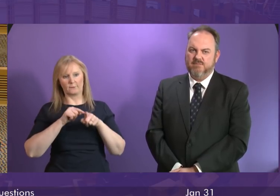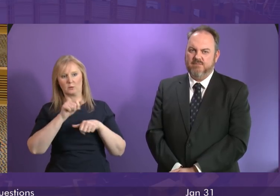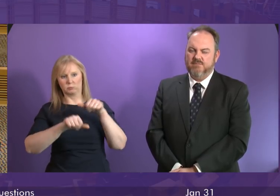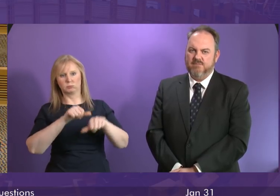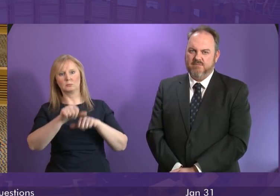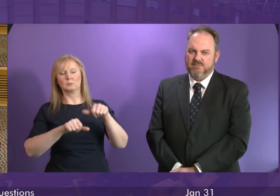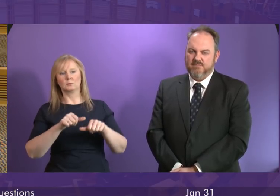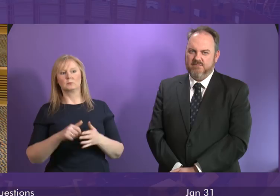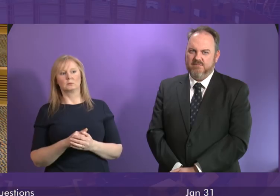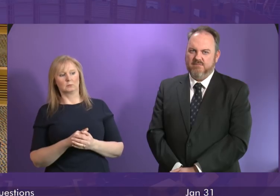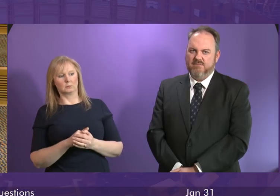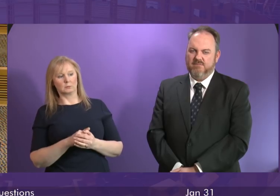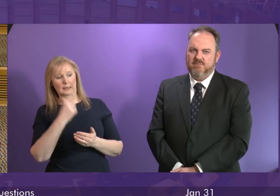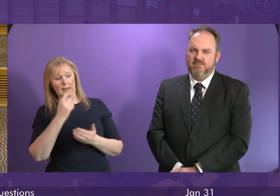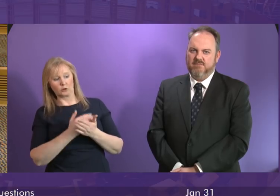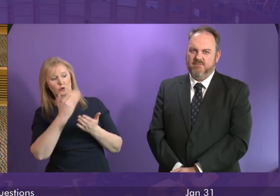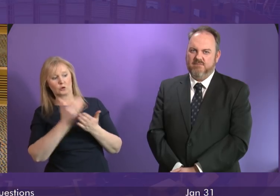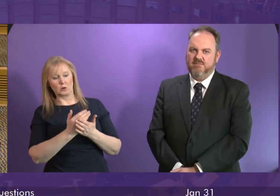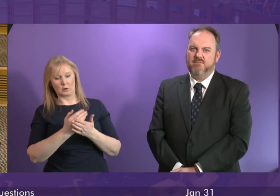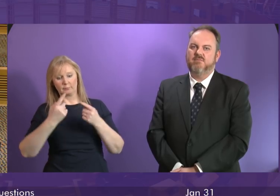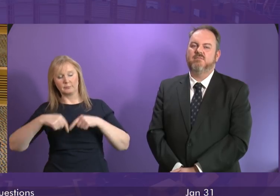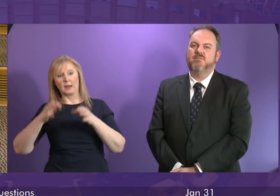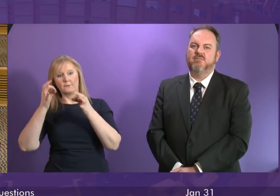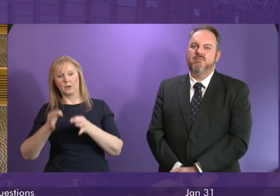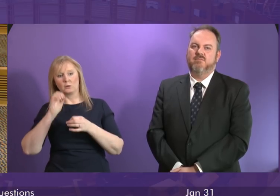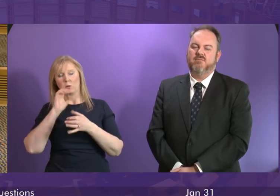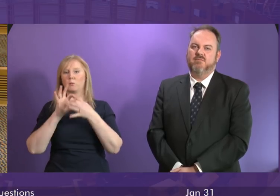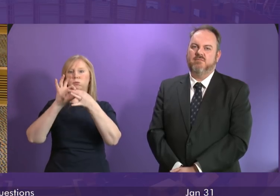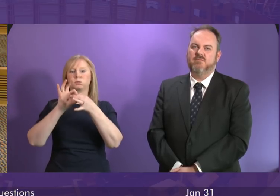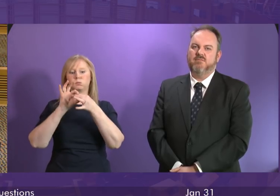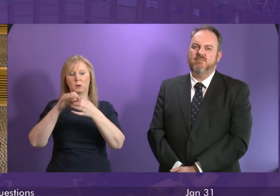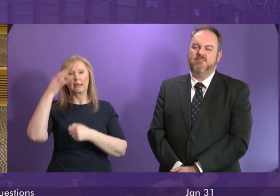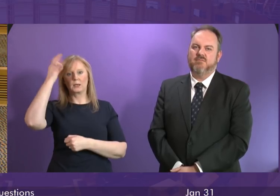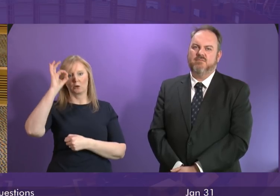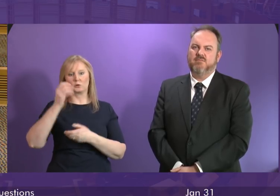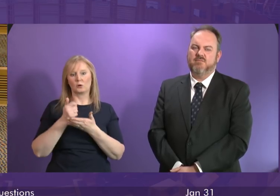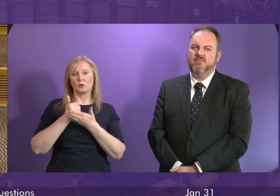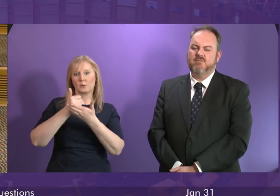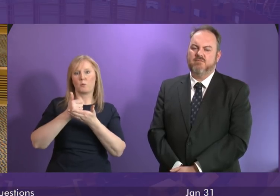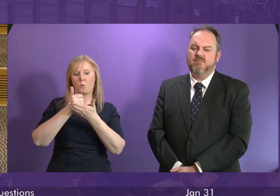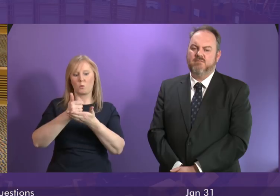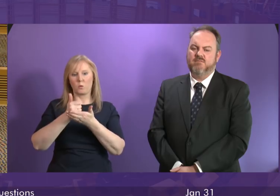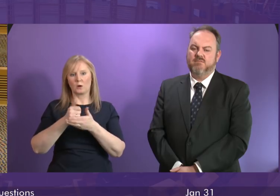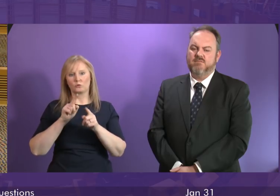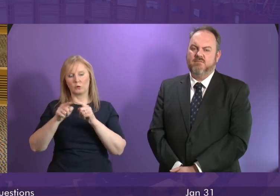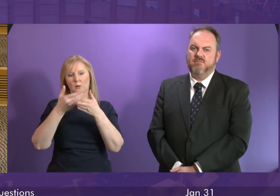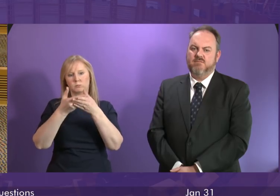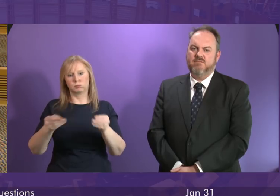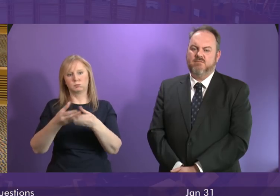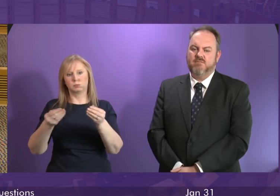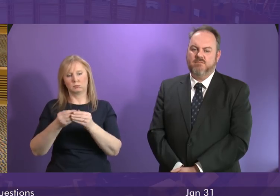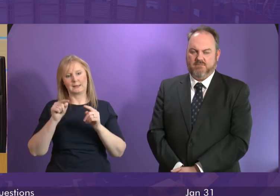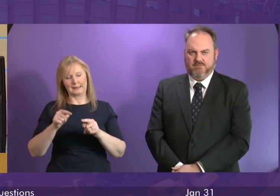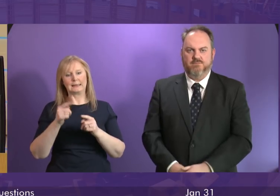and assure Fulton McGregor that my officials will continue to liaise with the council and offer any appropriate support as they seek to resolve this serious